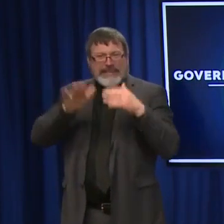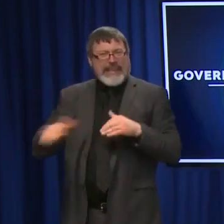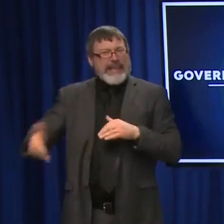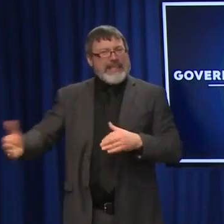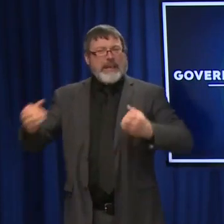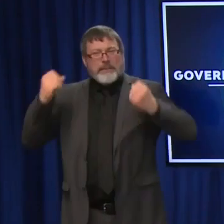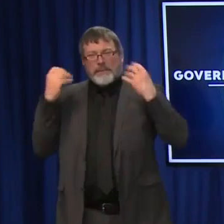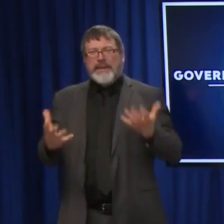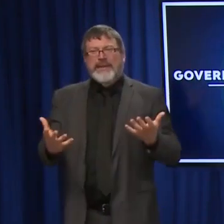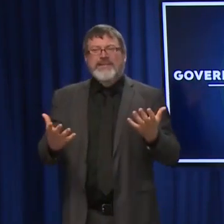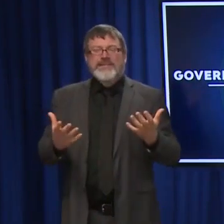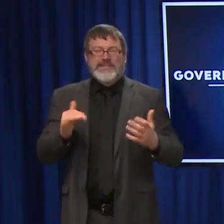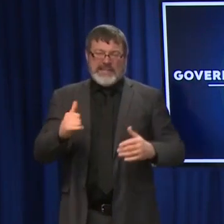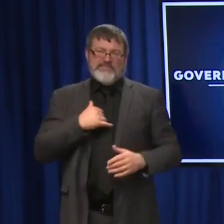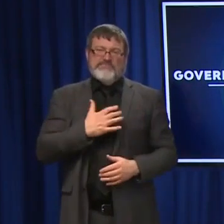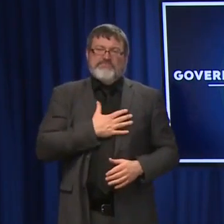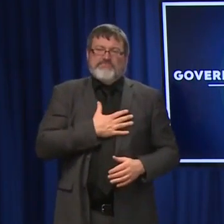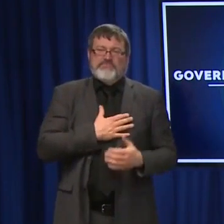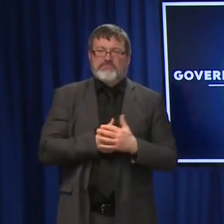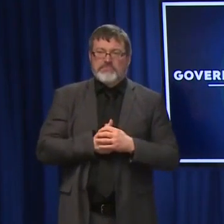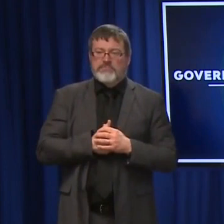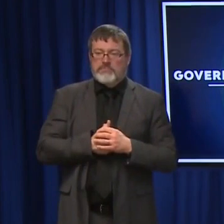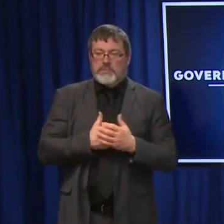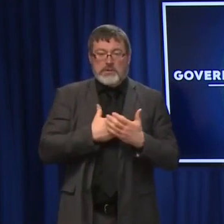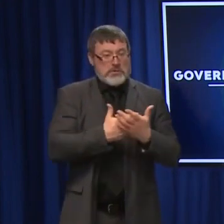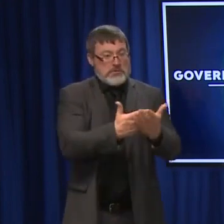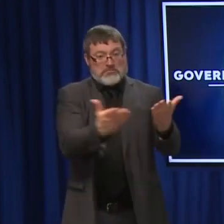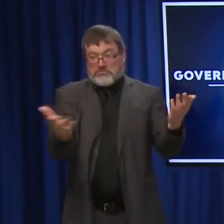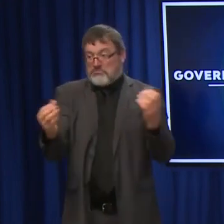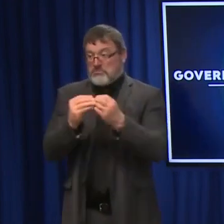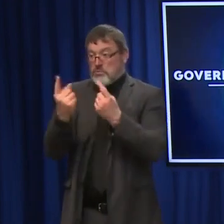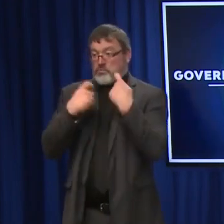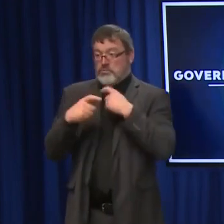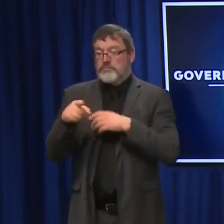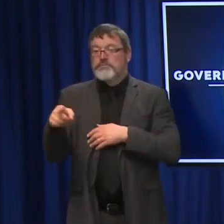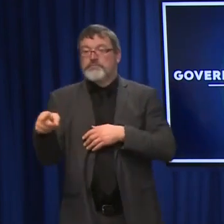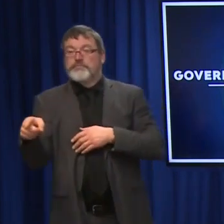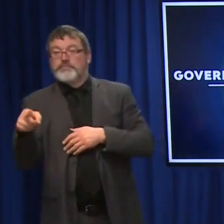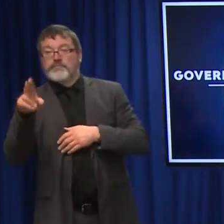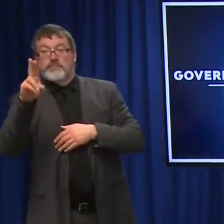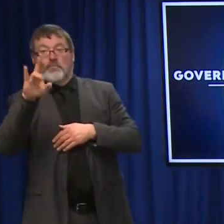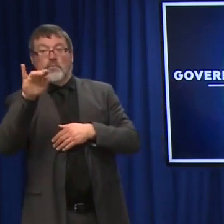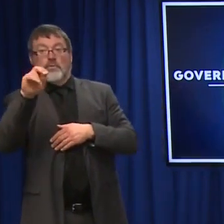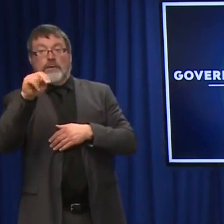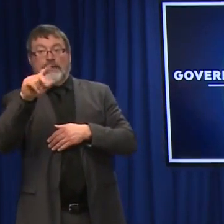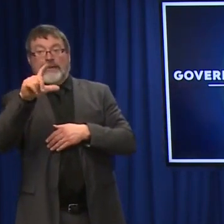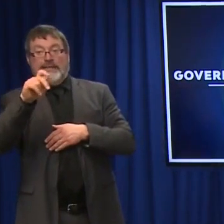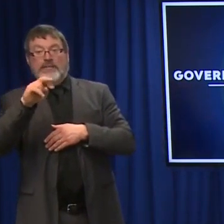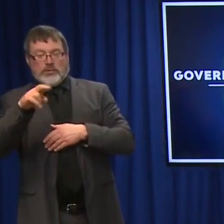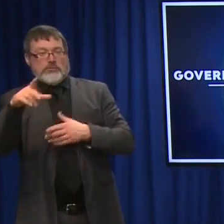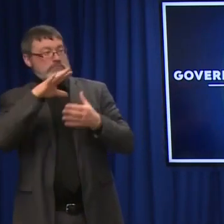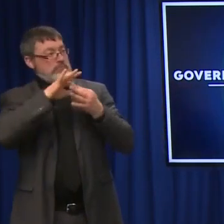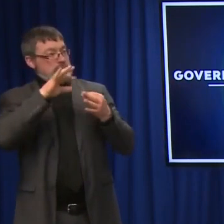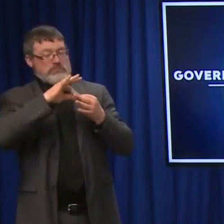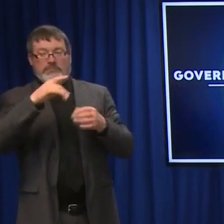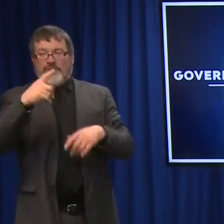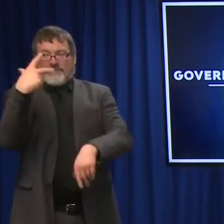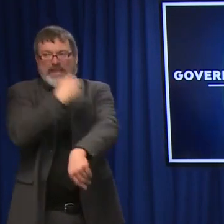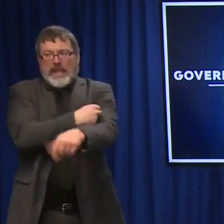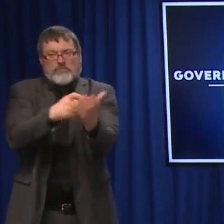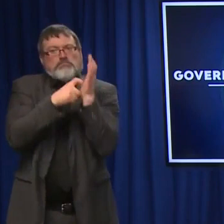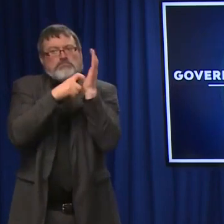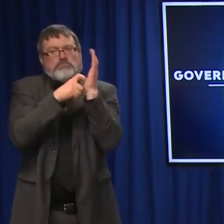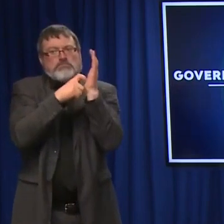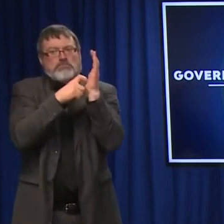later. What else you guys got? Governor, with regard to vaccine mandates, as you know, the legal landscape right now is all over the